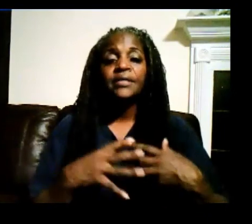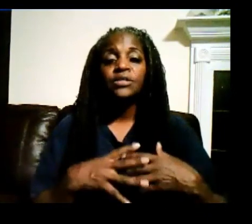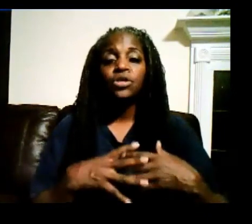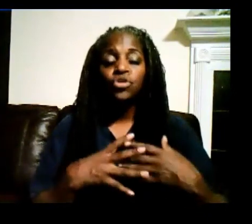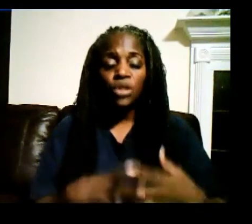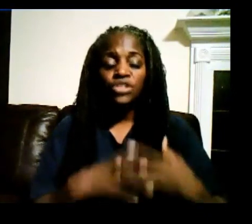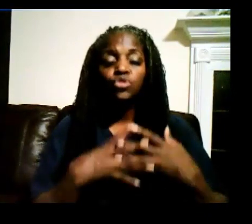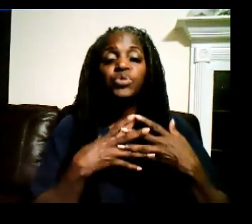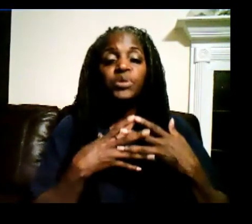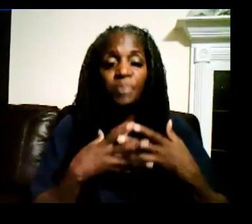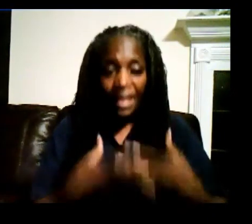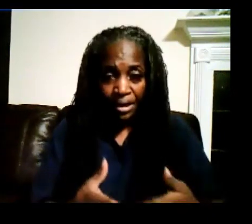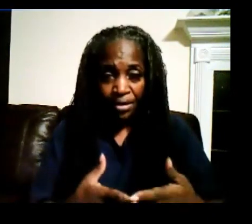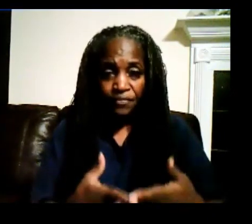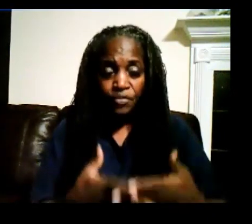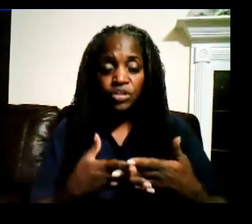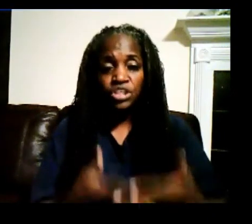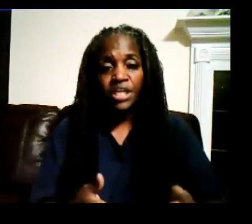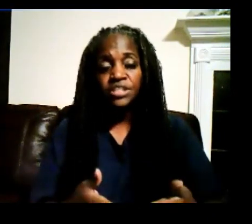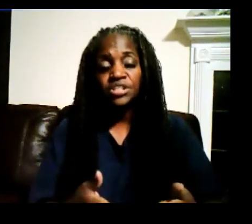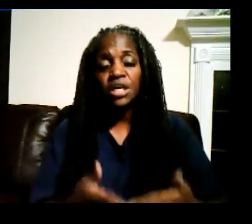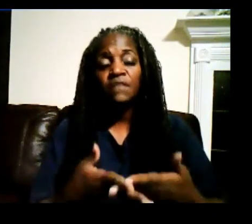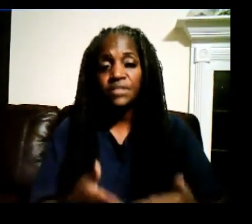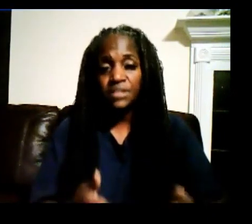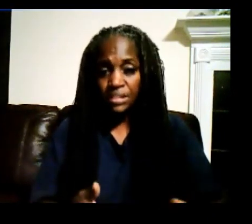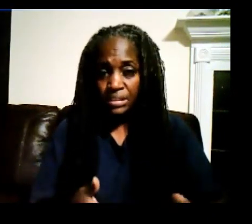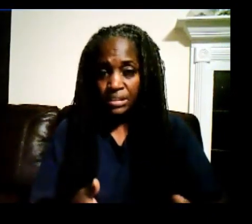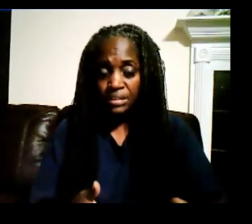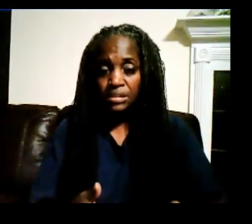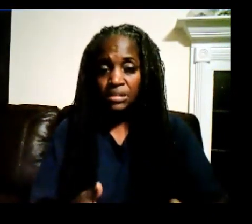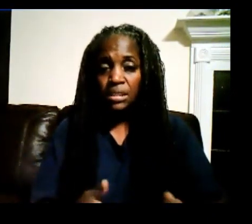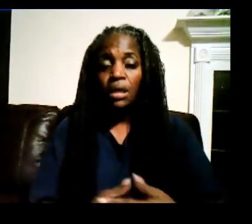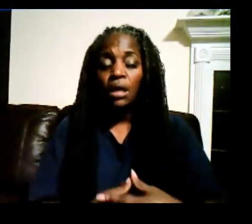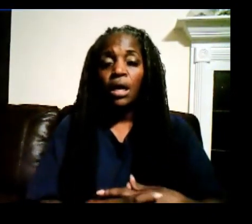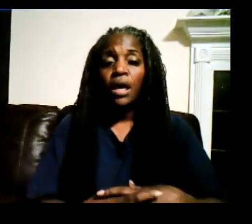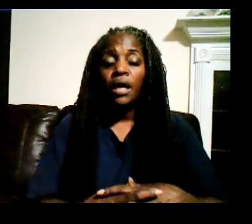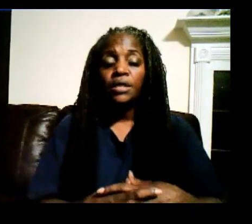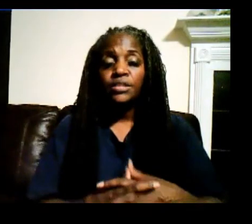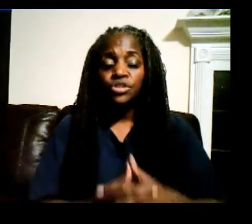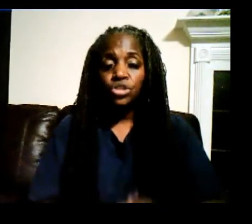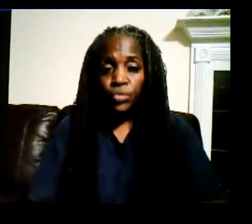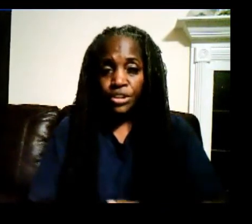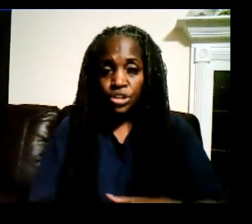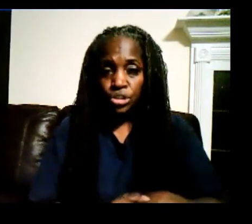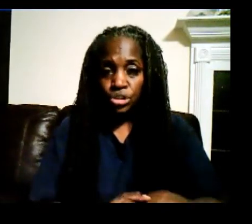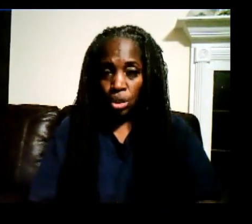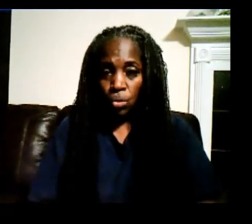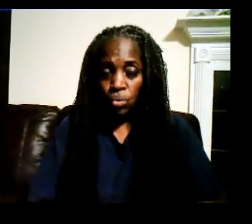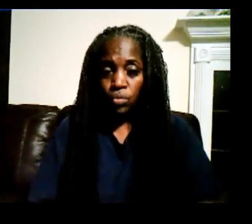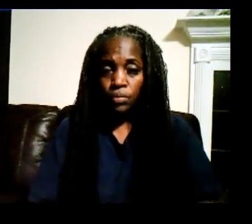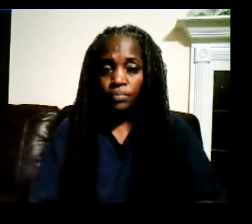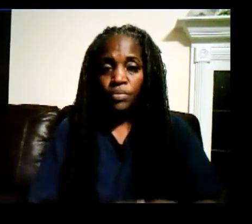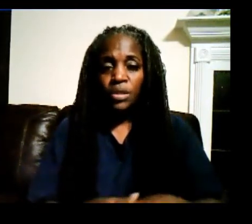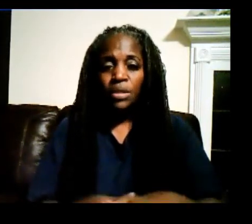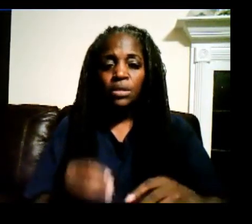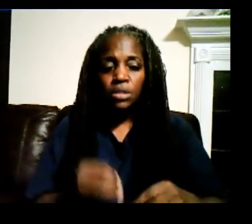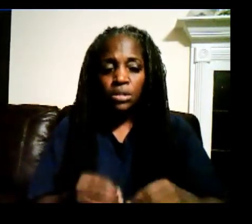you want to prepare for the changing of the seasons. In doing so, look